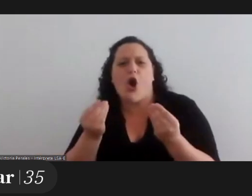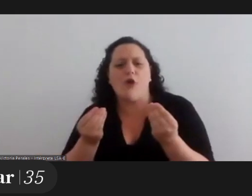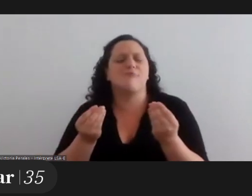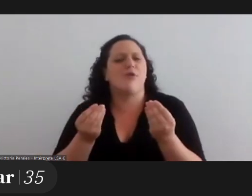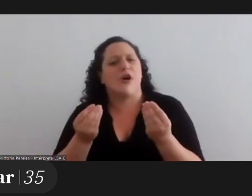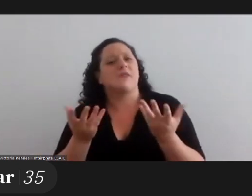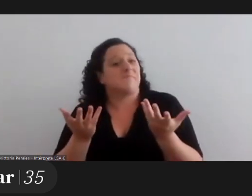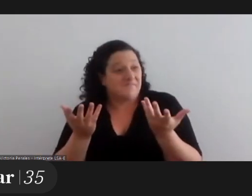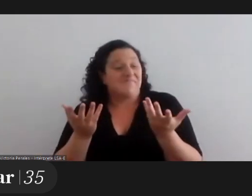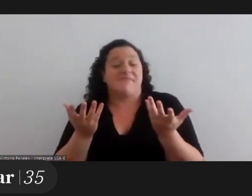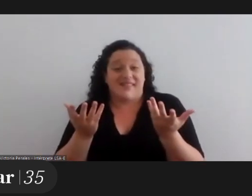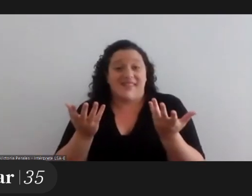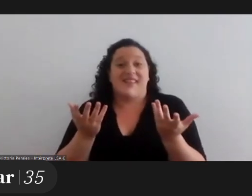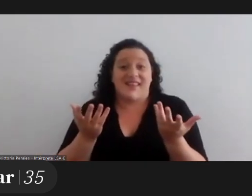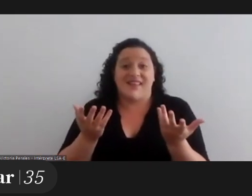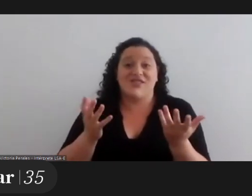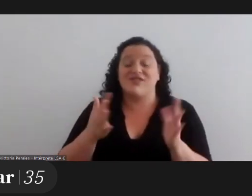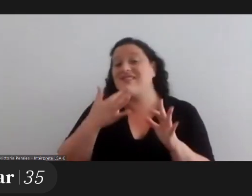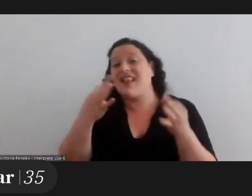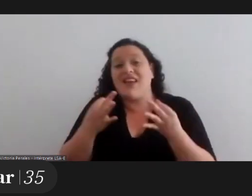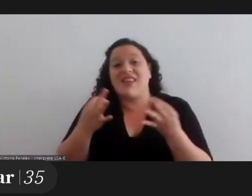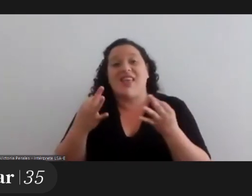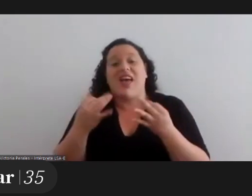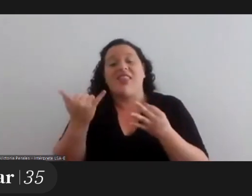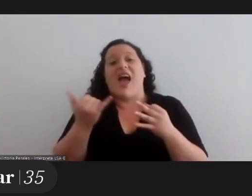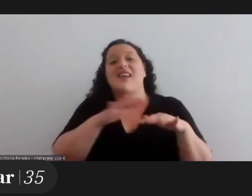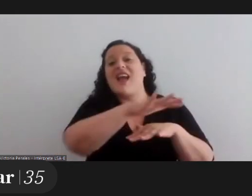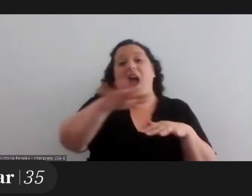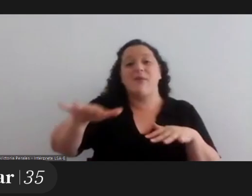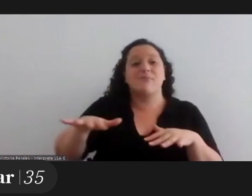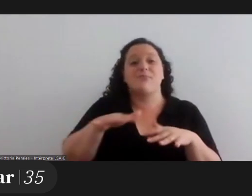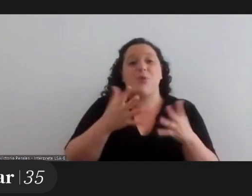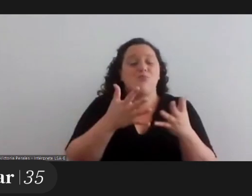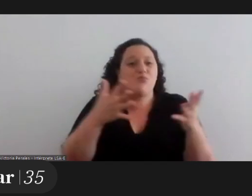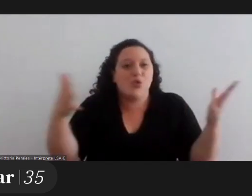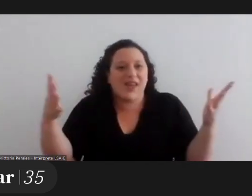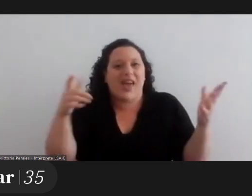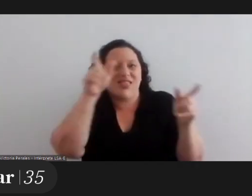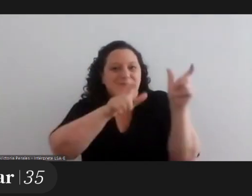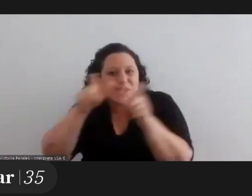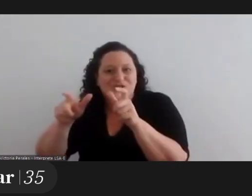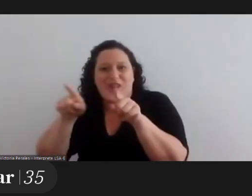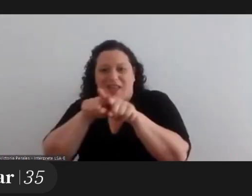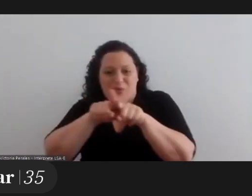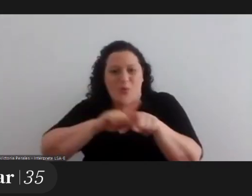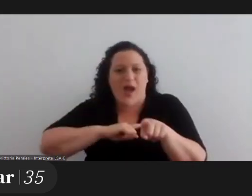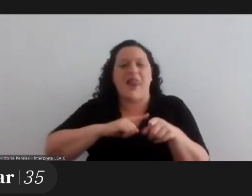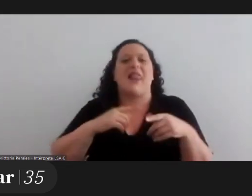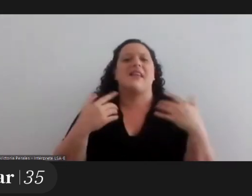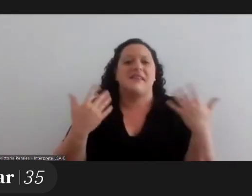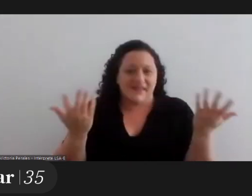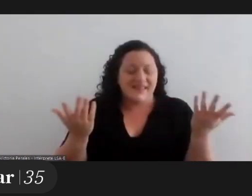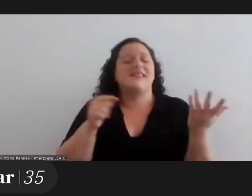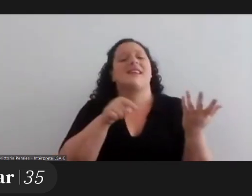to be considered and actually we have a large group with other